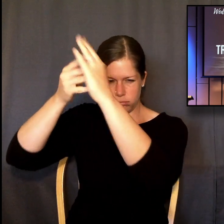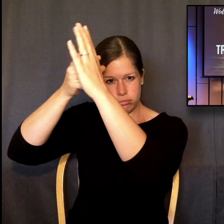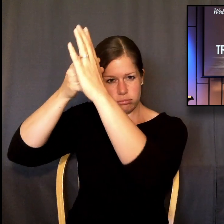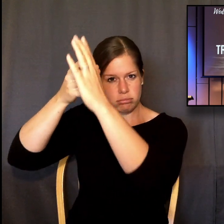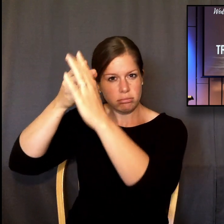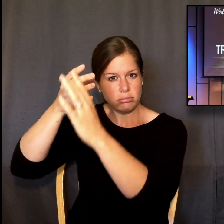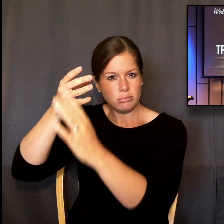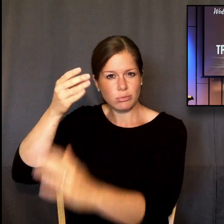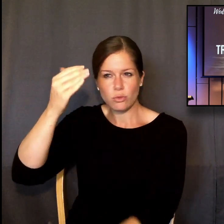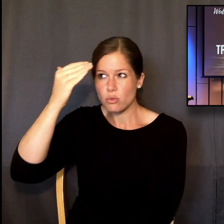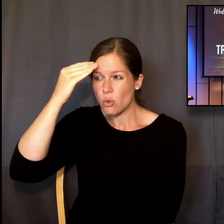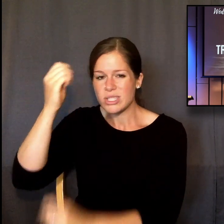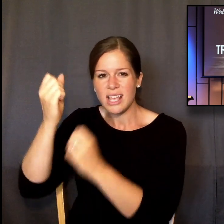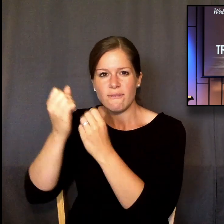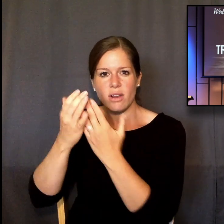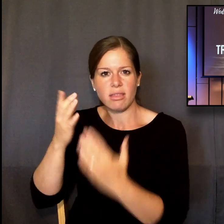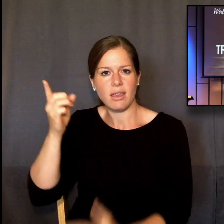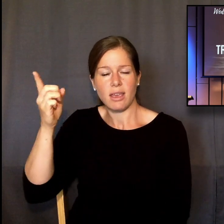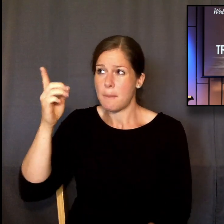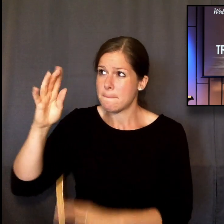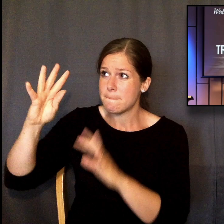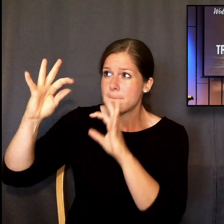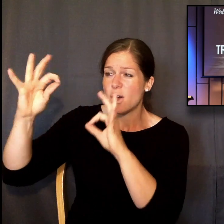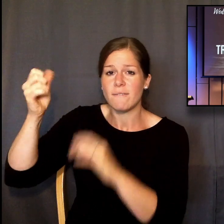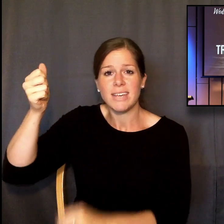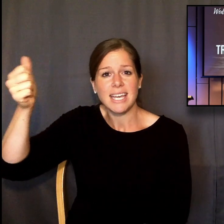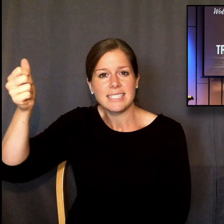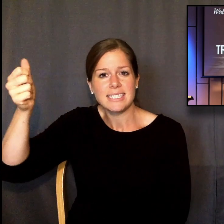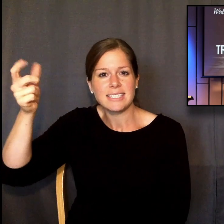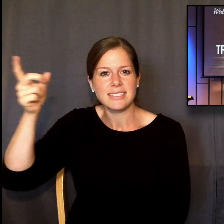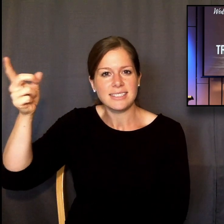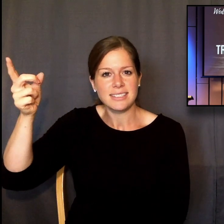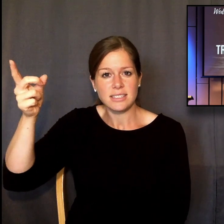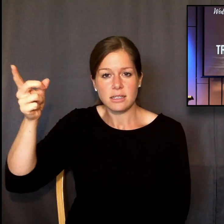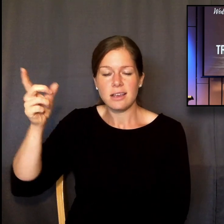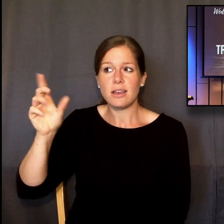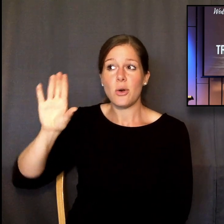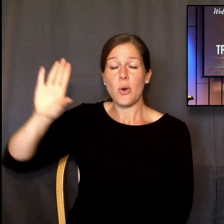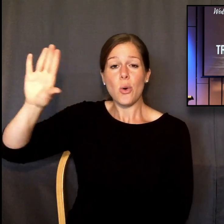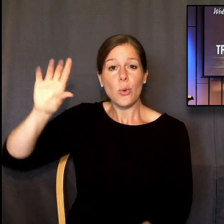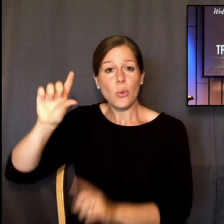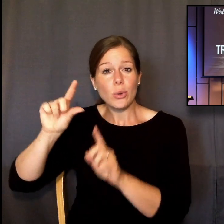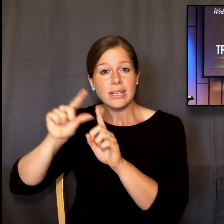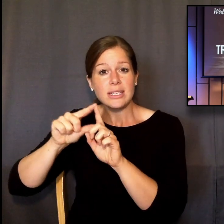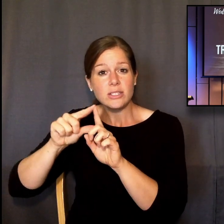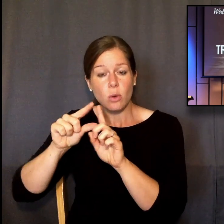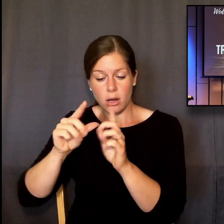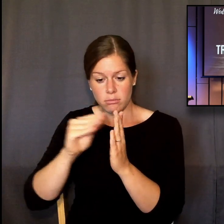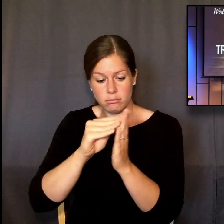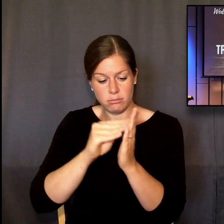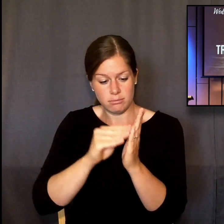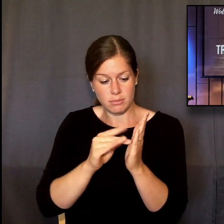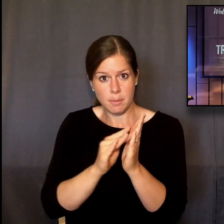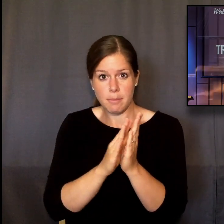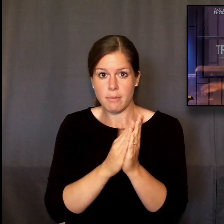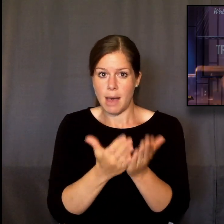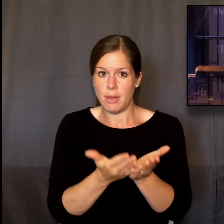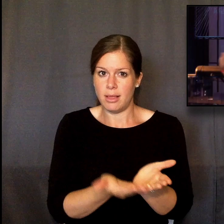That's the Bible. The mind of an all-knowing, perfect God, perfectly expressed in human language. Whatever he